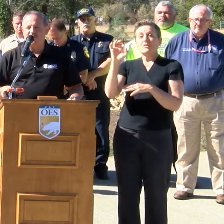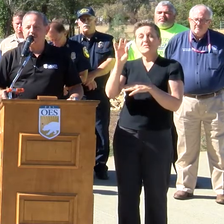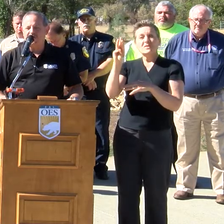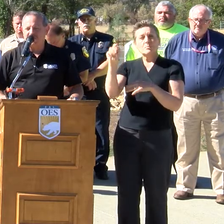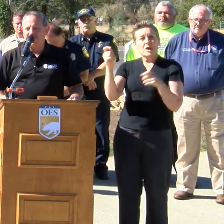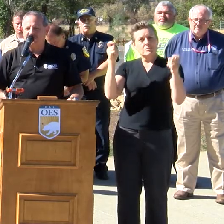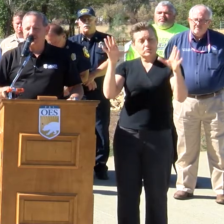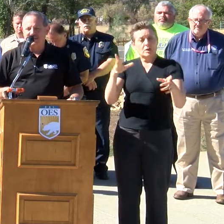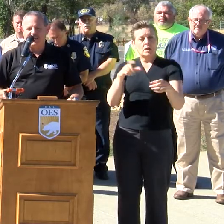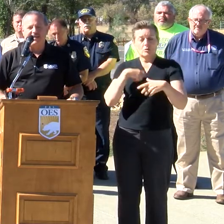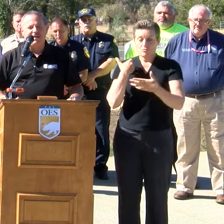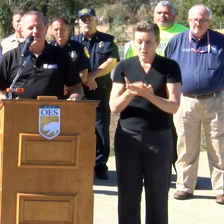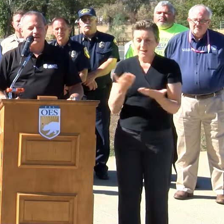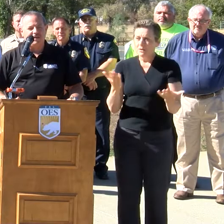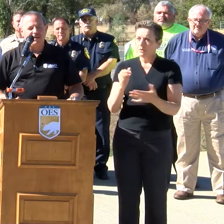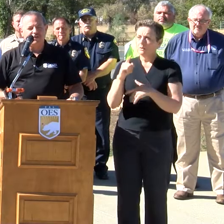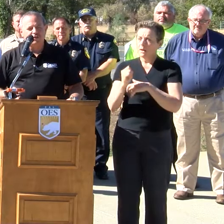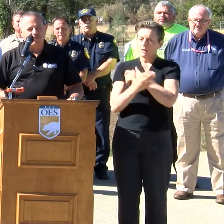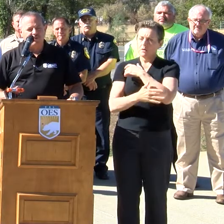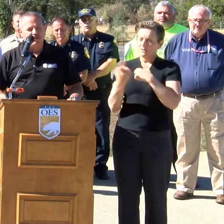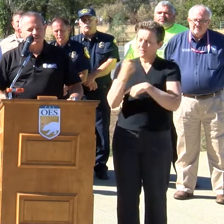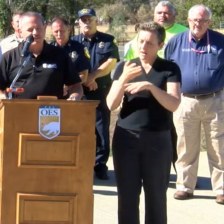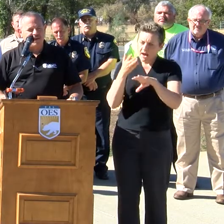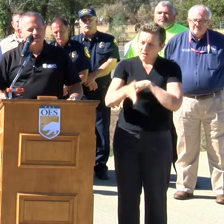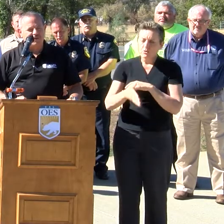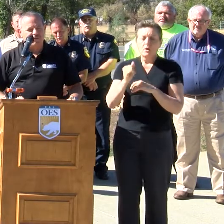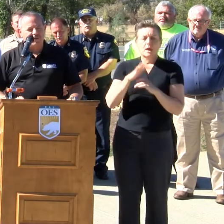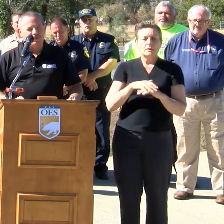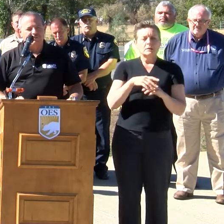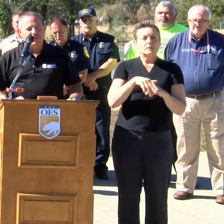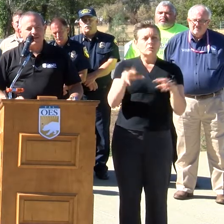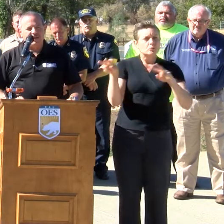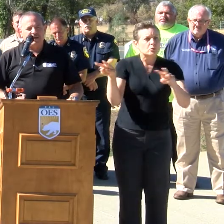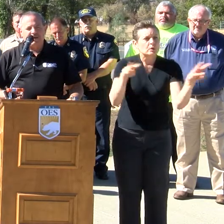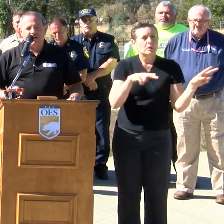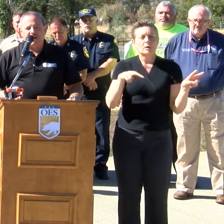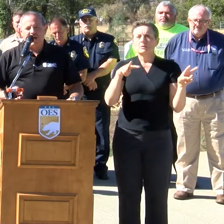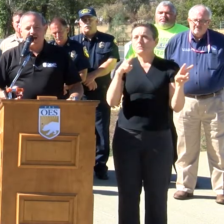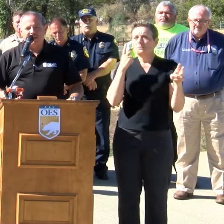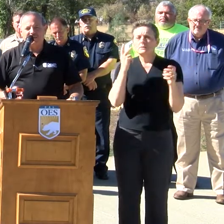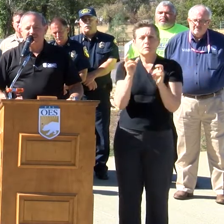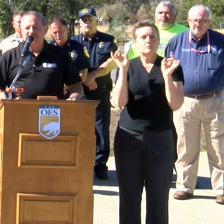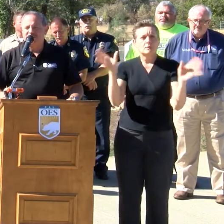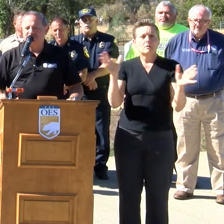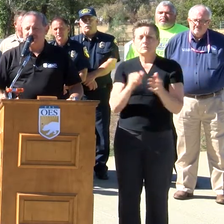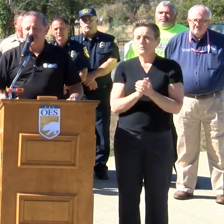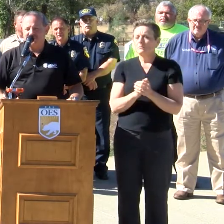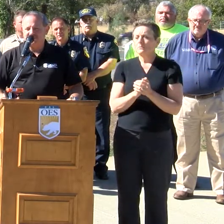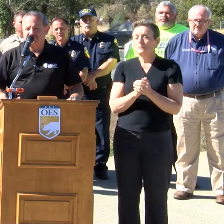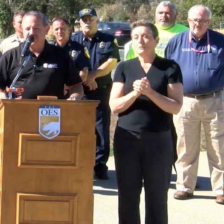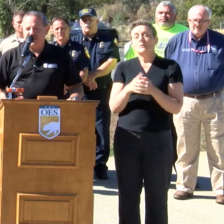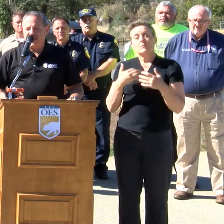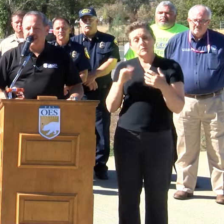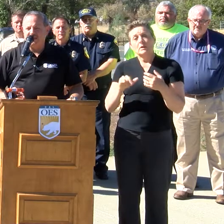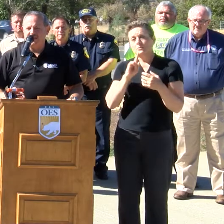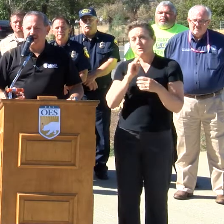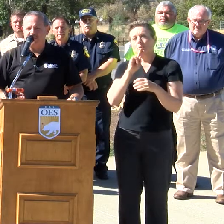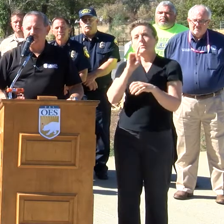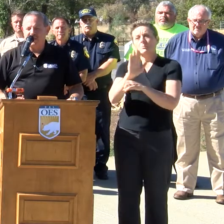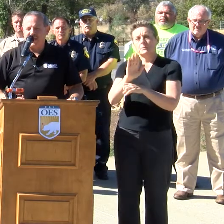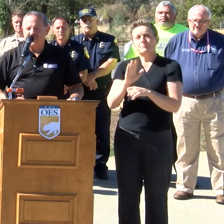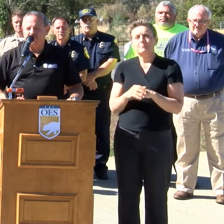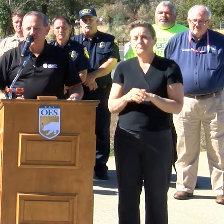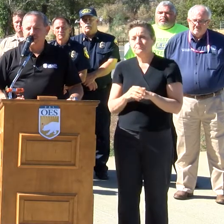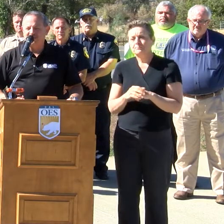is here on the ground in Lake County touring the disaster area. This is commitment and